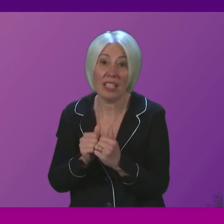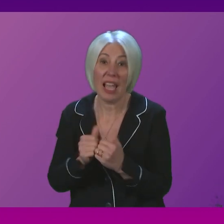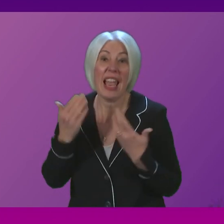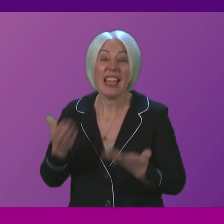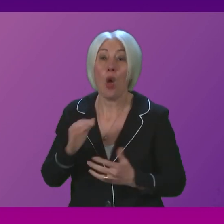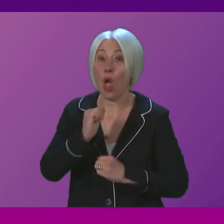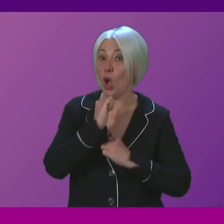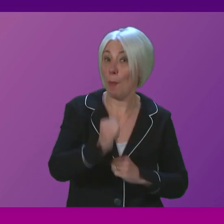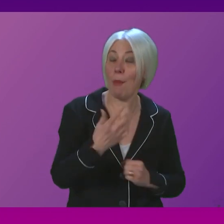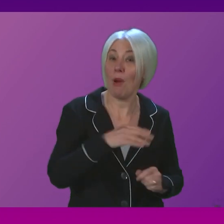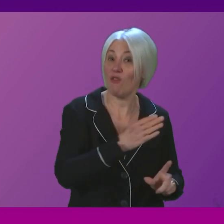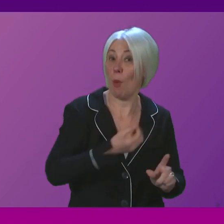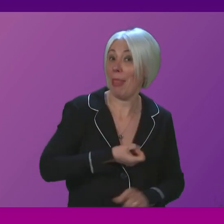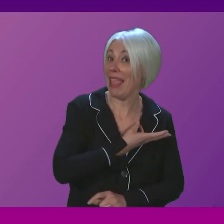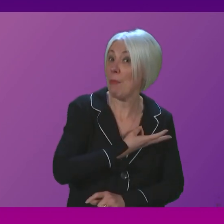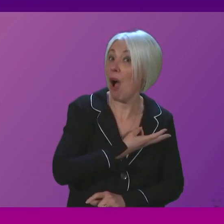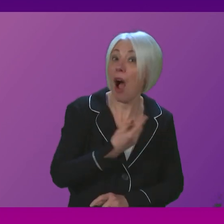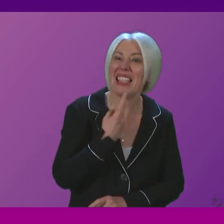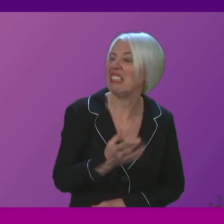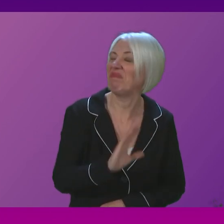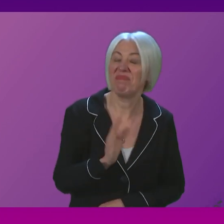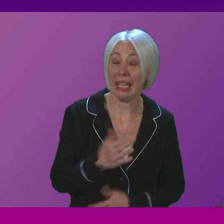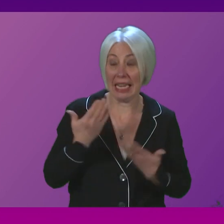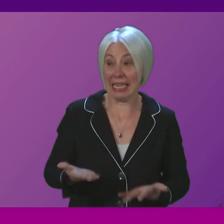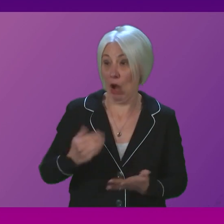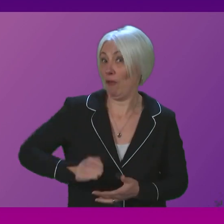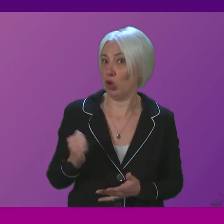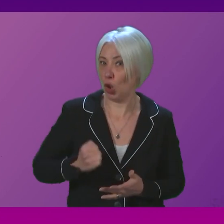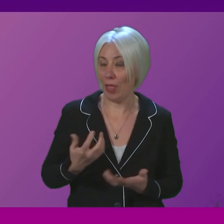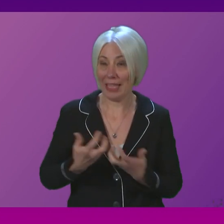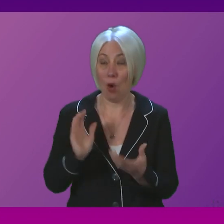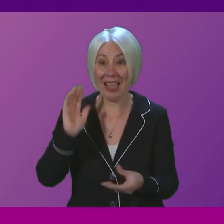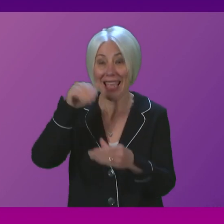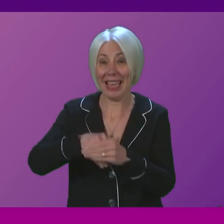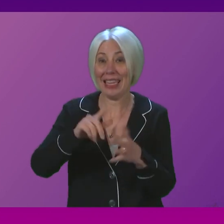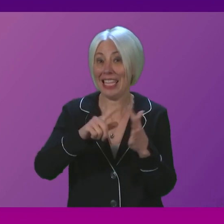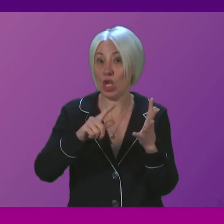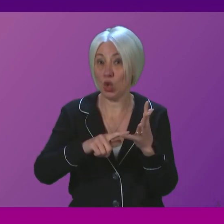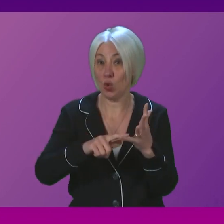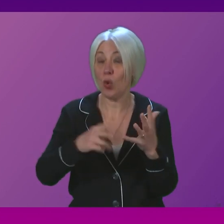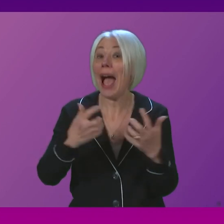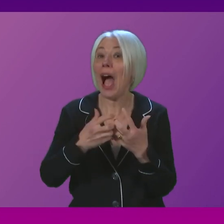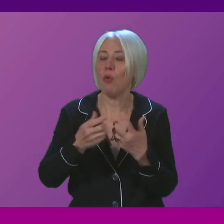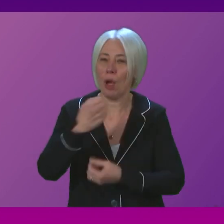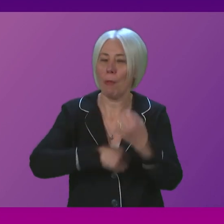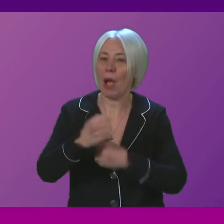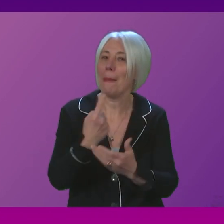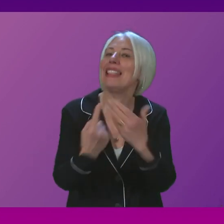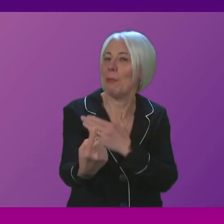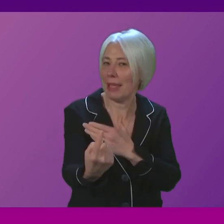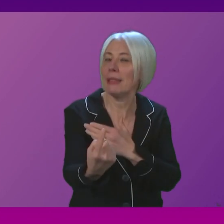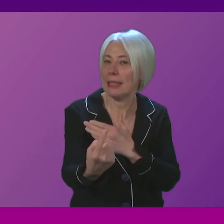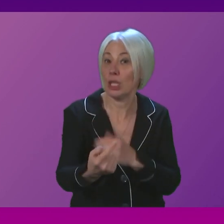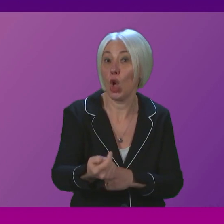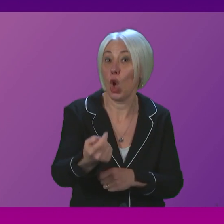commitment from the Labour Party the only route for Scotland now back into the European Union is by becoming an independent country and the sooner